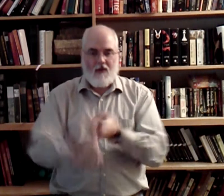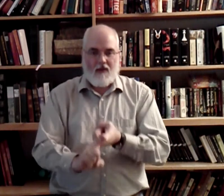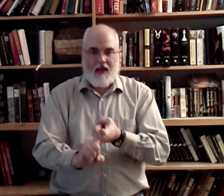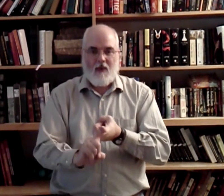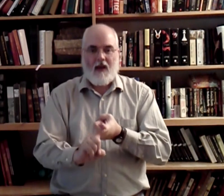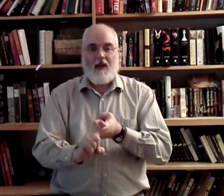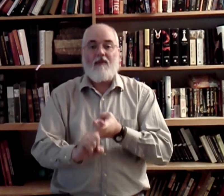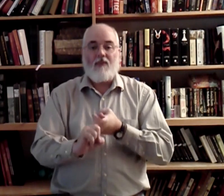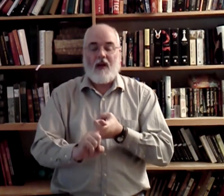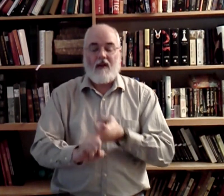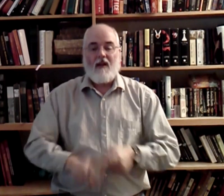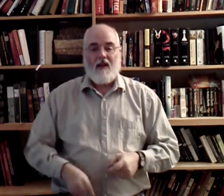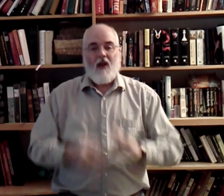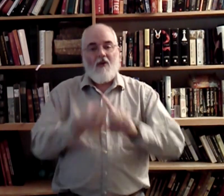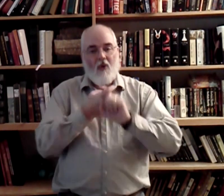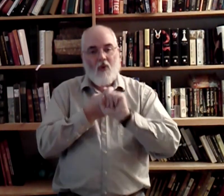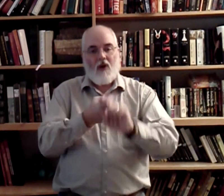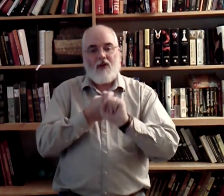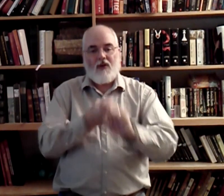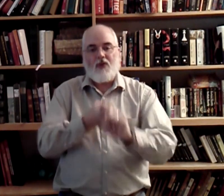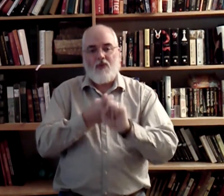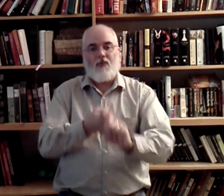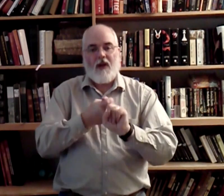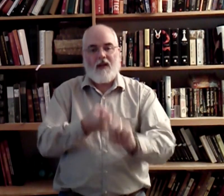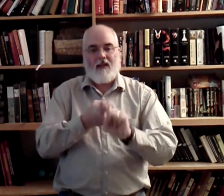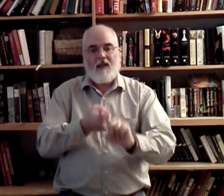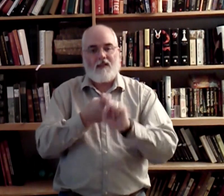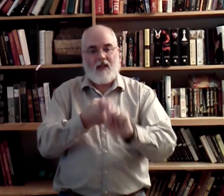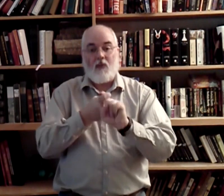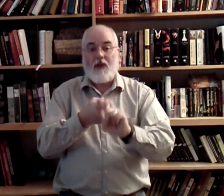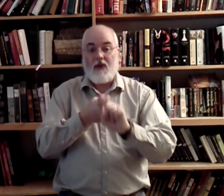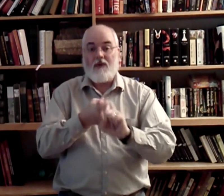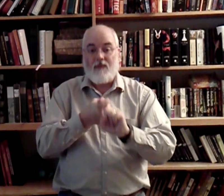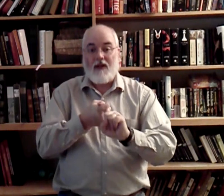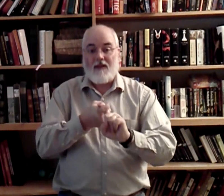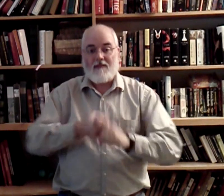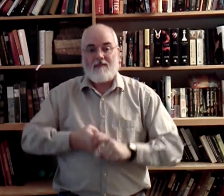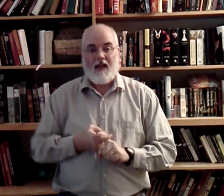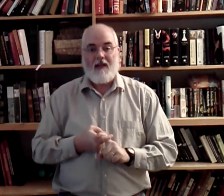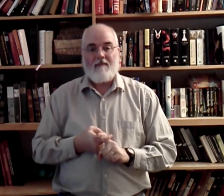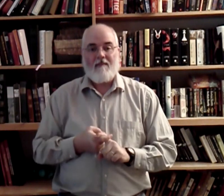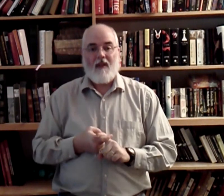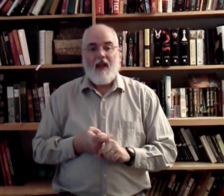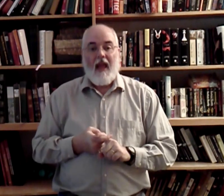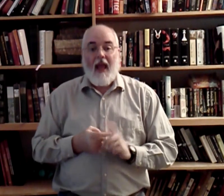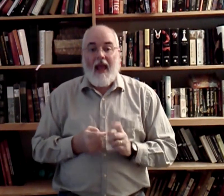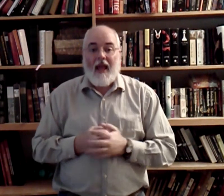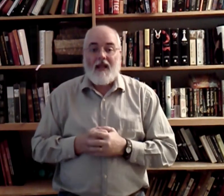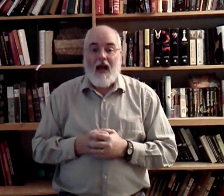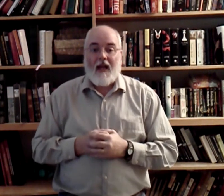Hook that way. Friend. Or you do friend like this and it's like a really good friend. Okay? And I